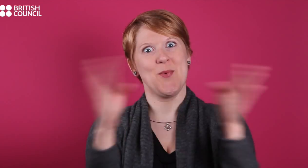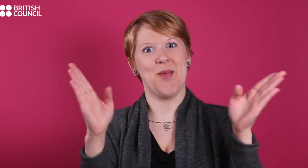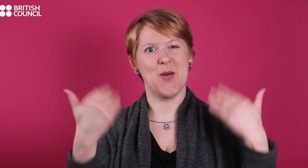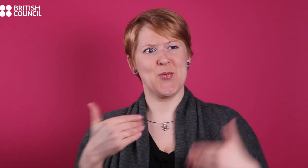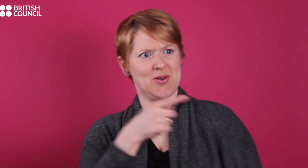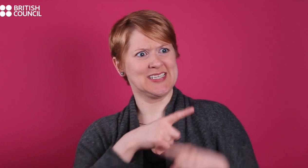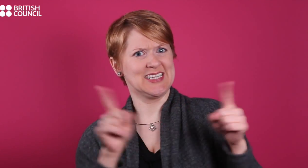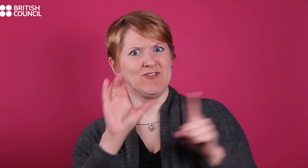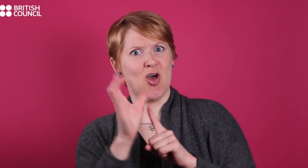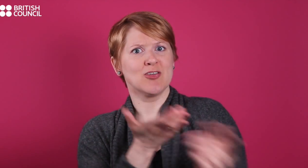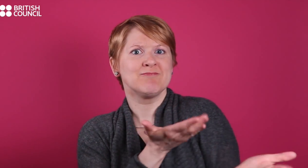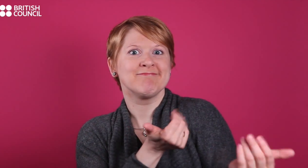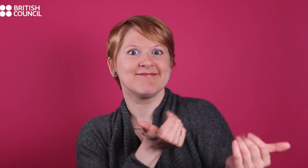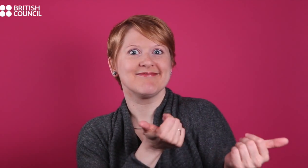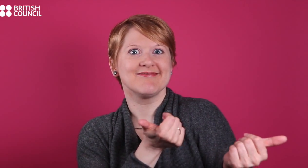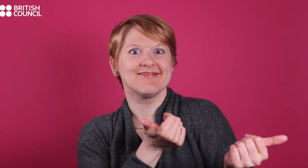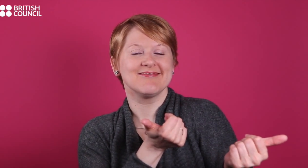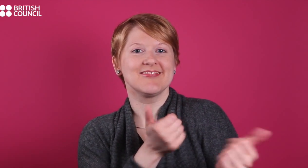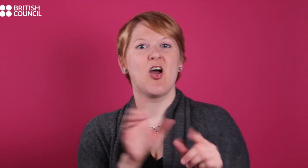I want people to be open-minded and come see my performance.